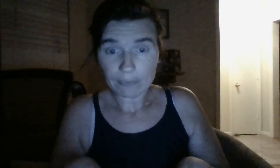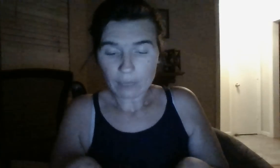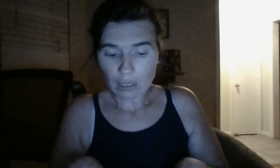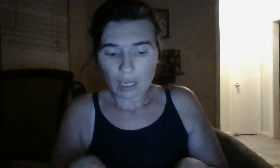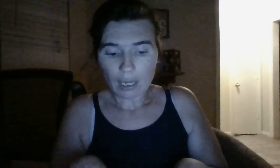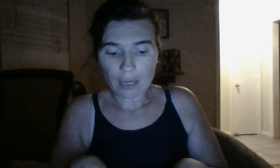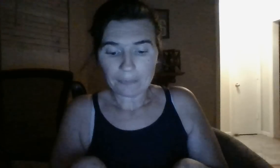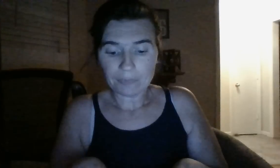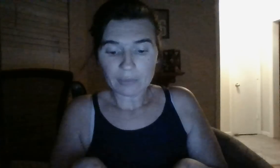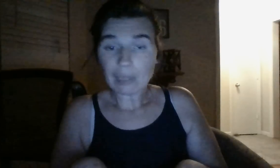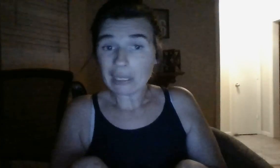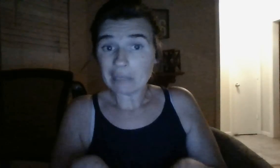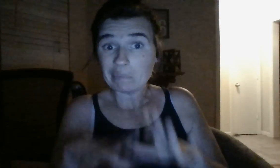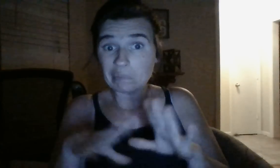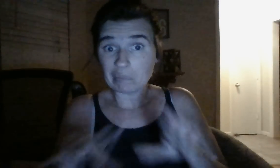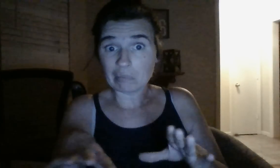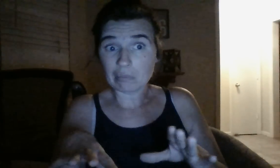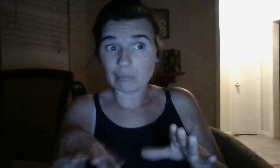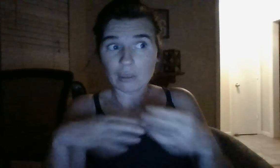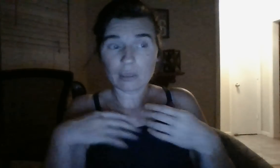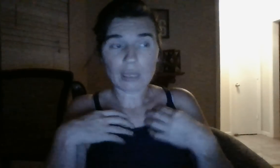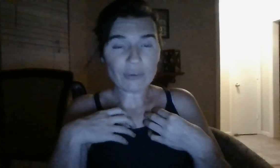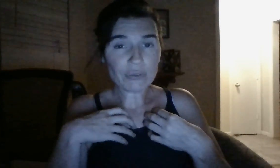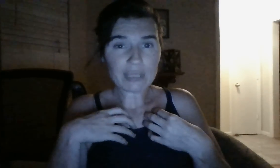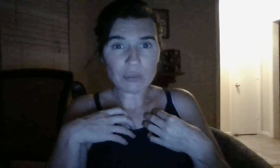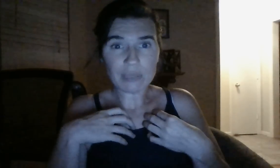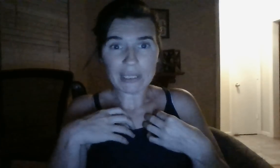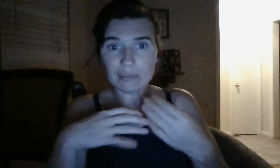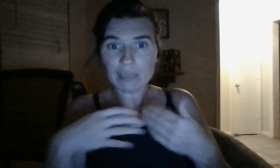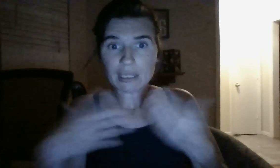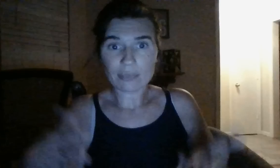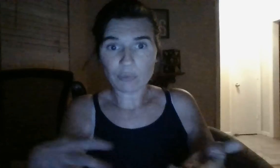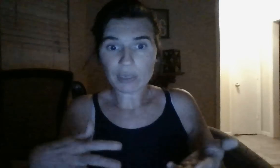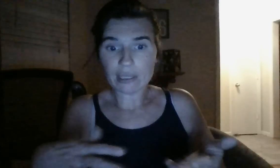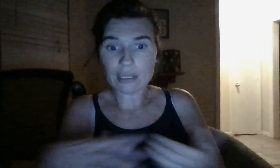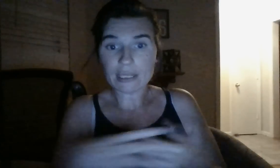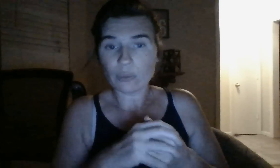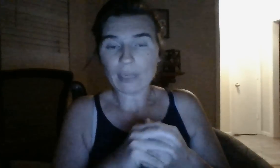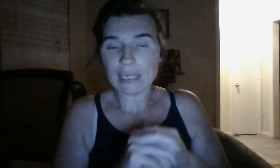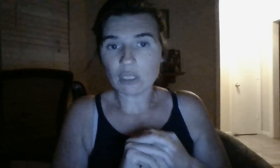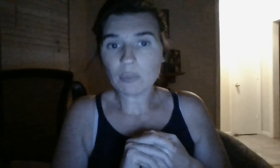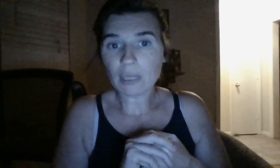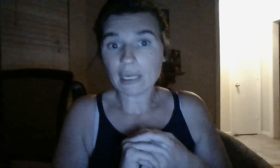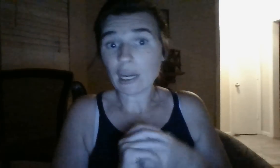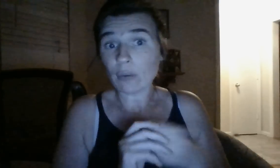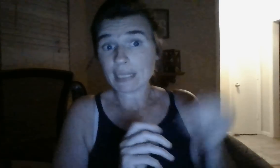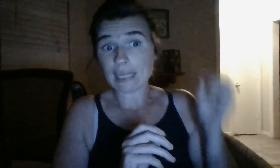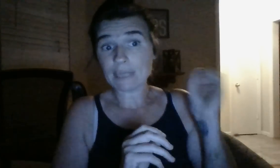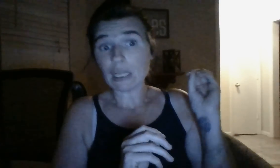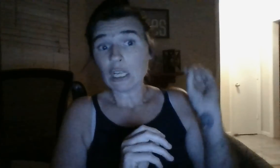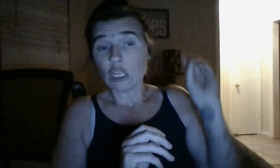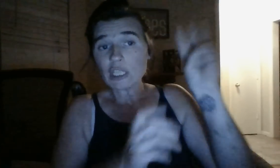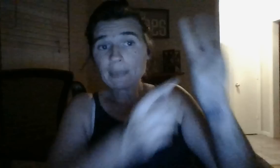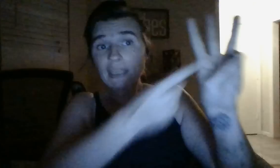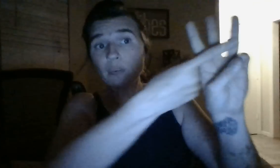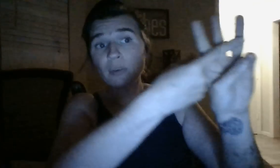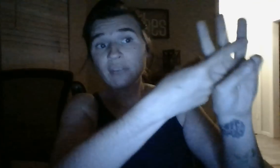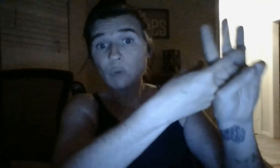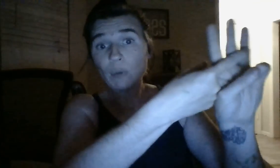it. Um, but, I feel for some of you didn't. Because, we're getting this in the reading. But, you plug in how it resonates. But, she's about to start moving in